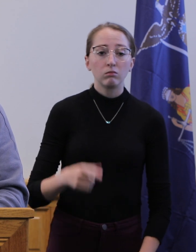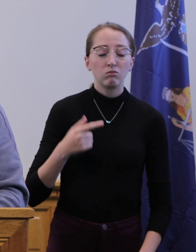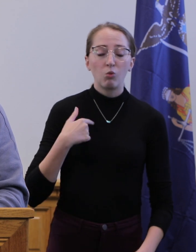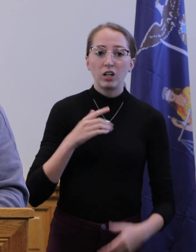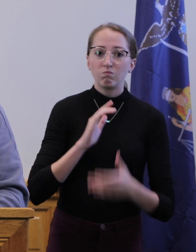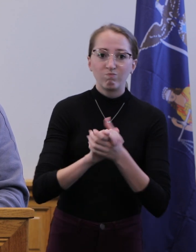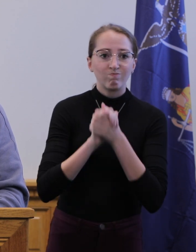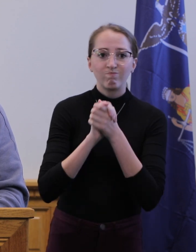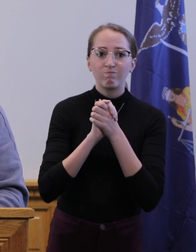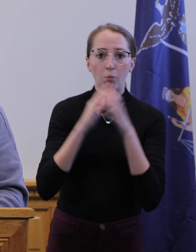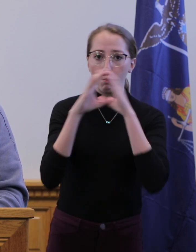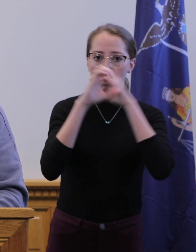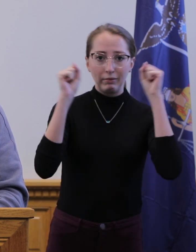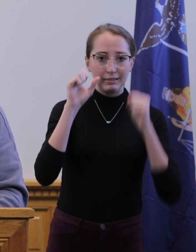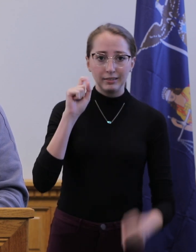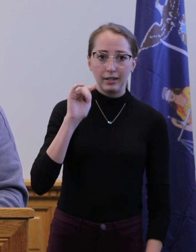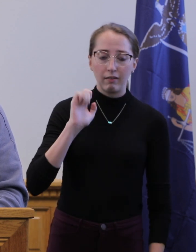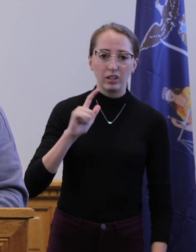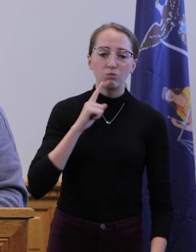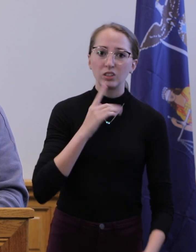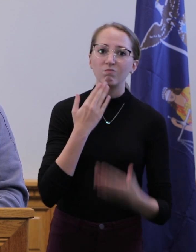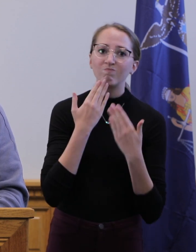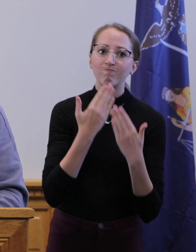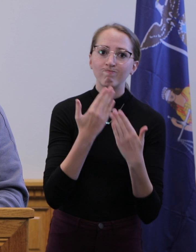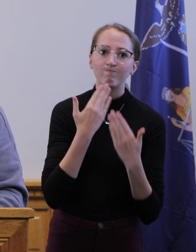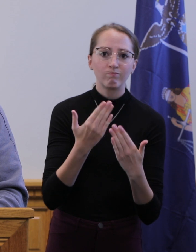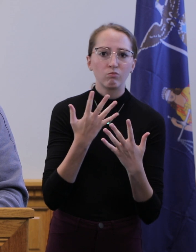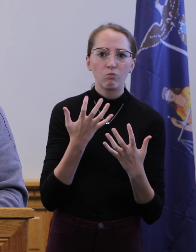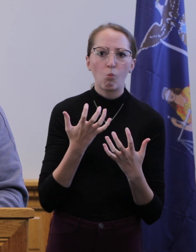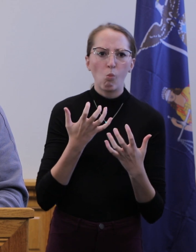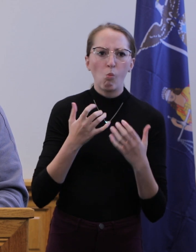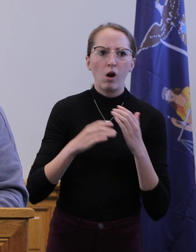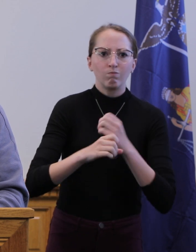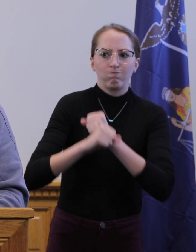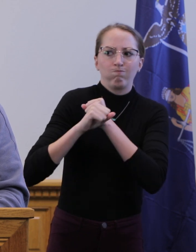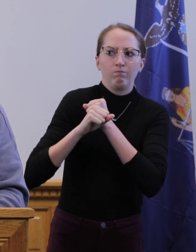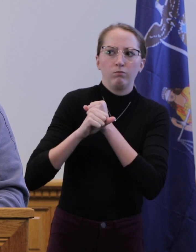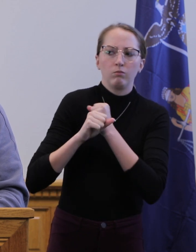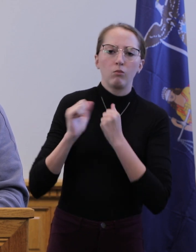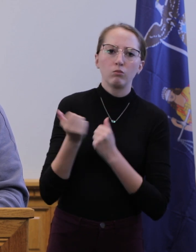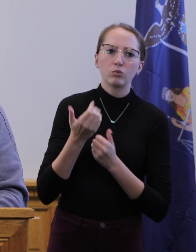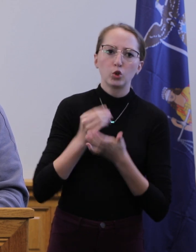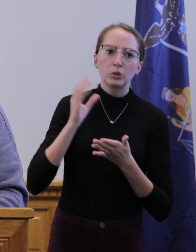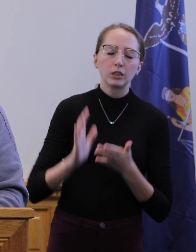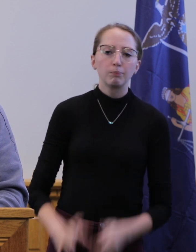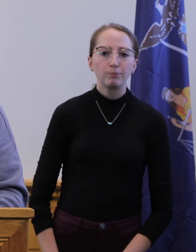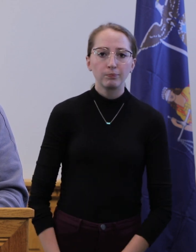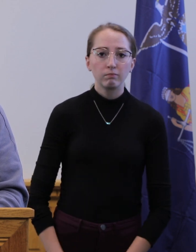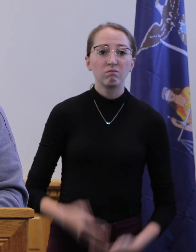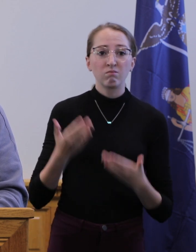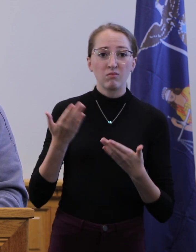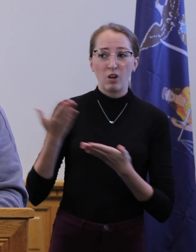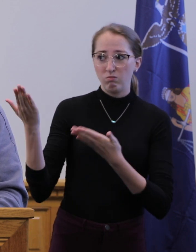President Stanley and thank her for taking these strong extra measures to help contain the spread of the virus. And now Diane will report